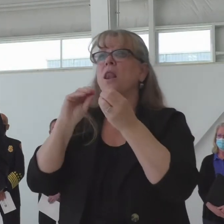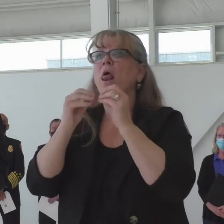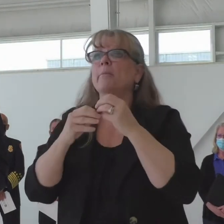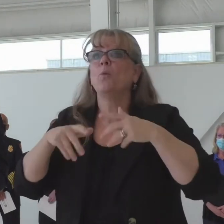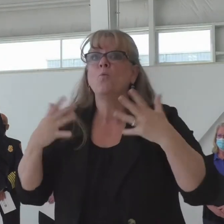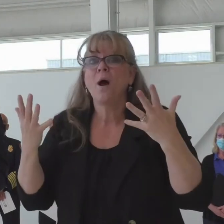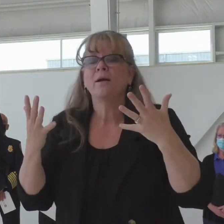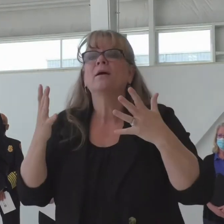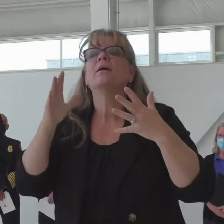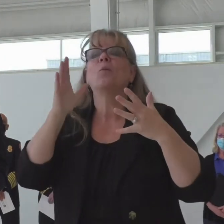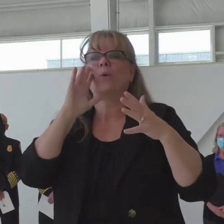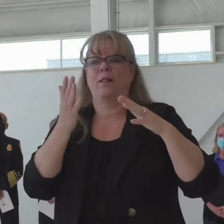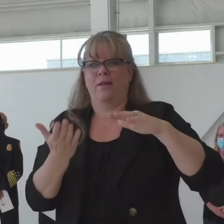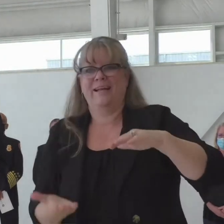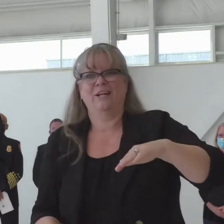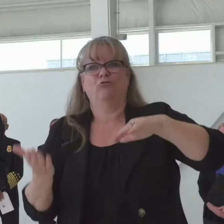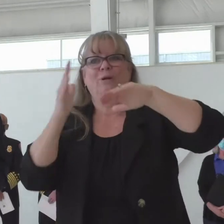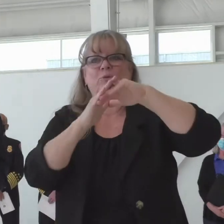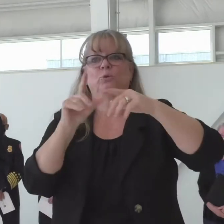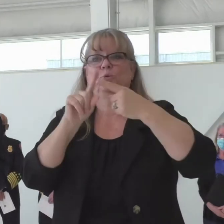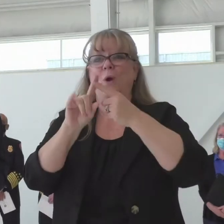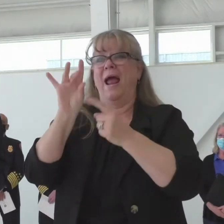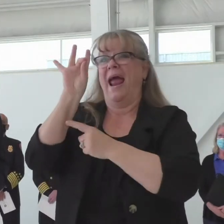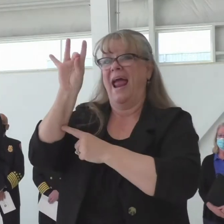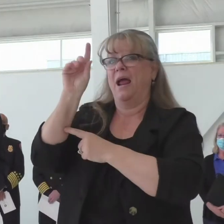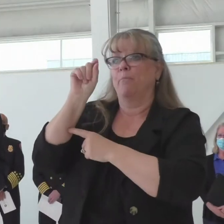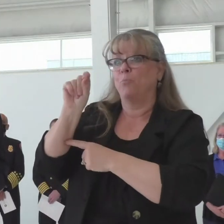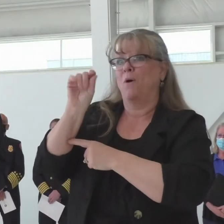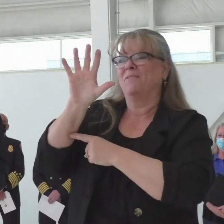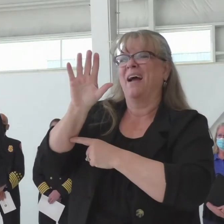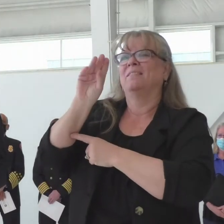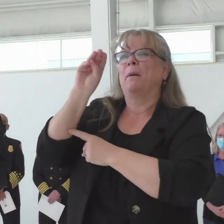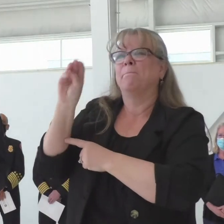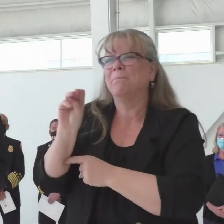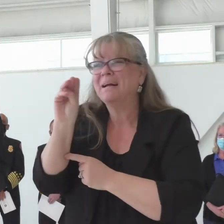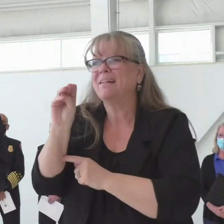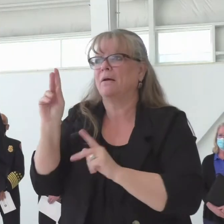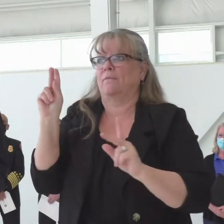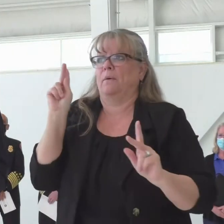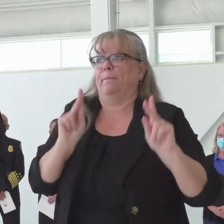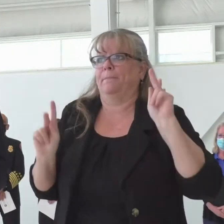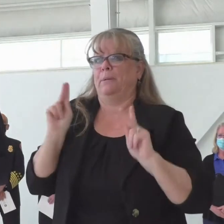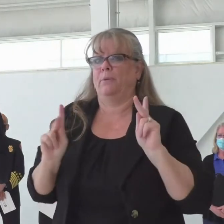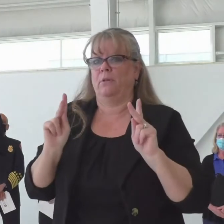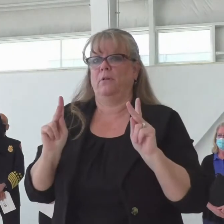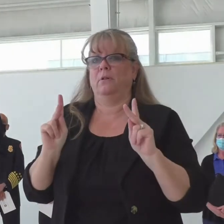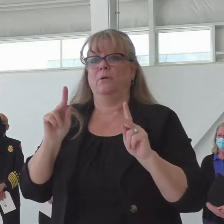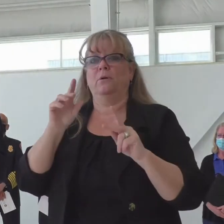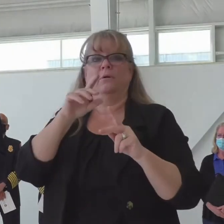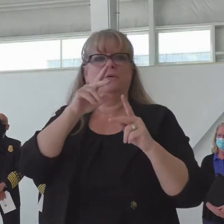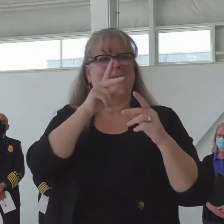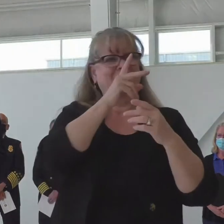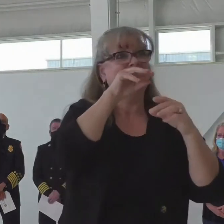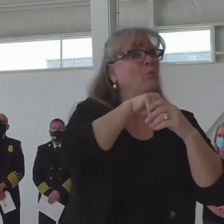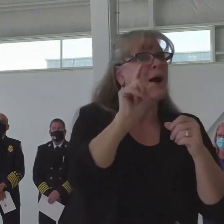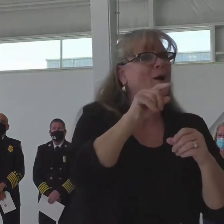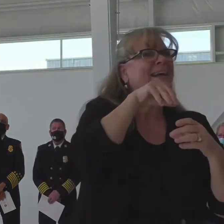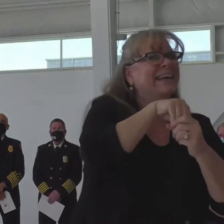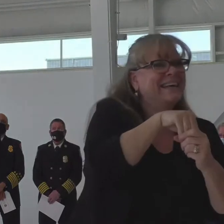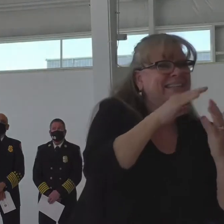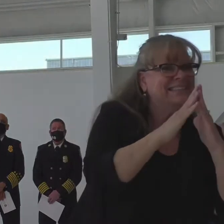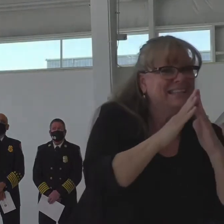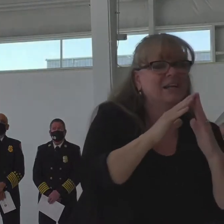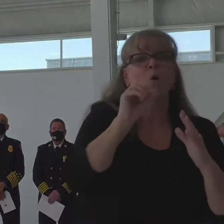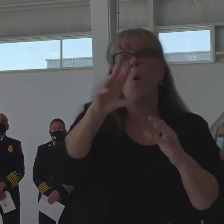to 8.5 million people. And that means more people, both on the wildland interface as well as residents of